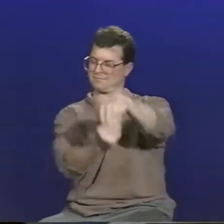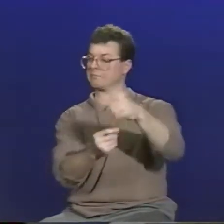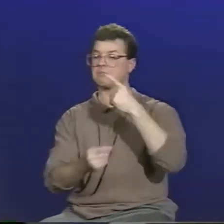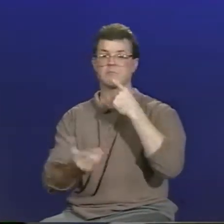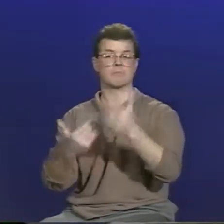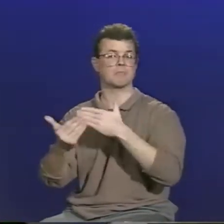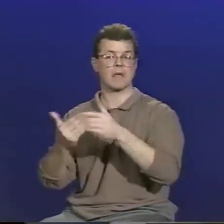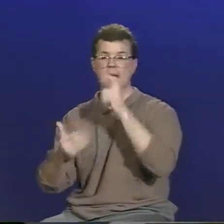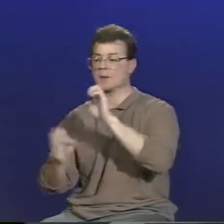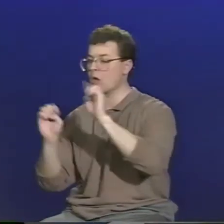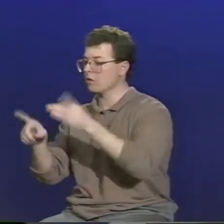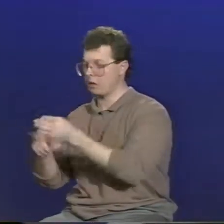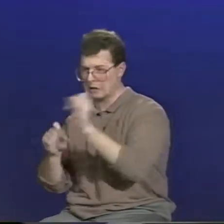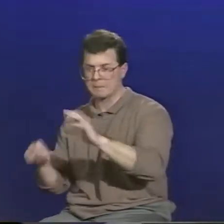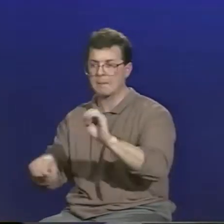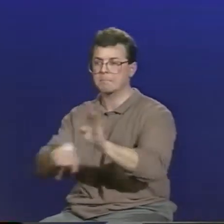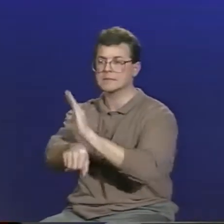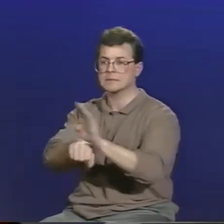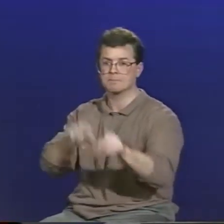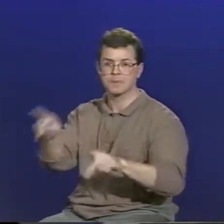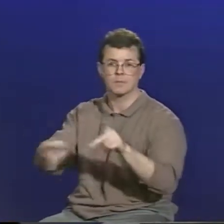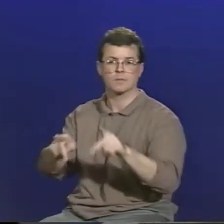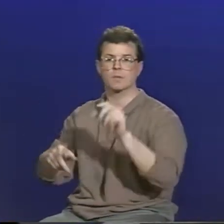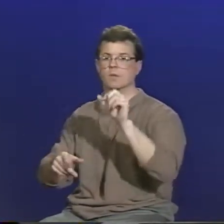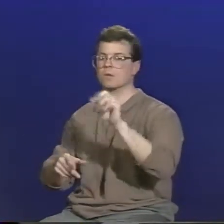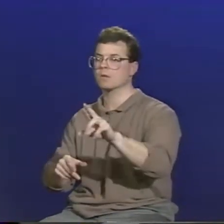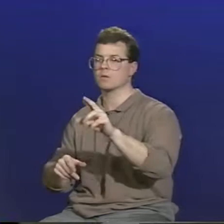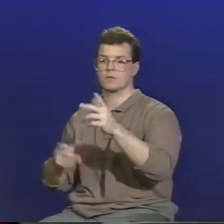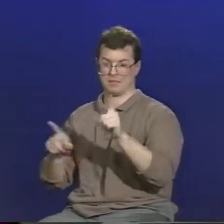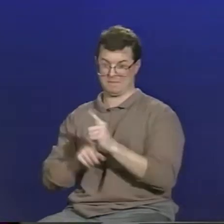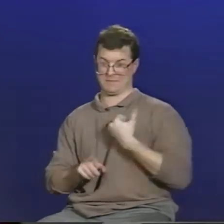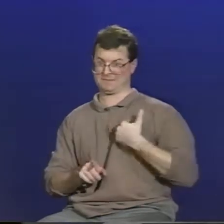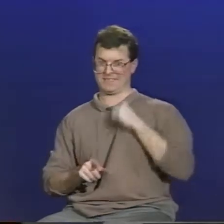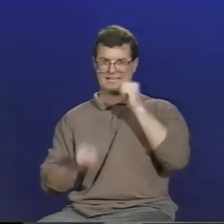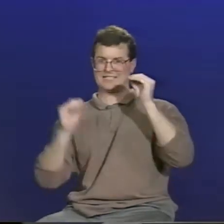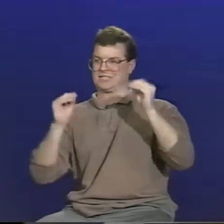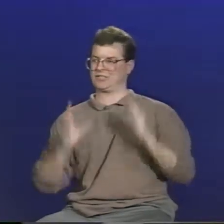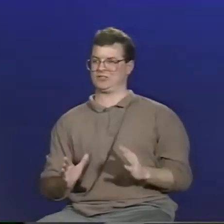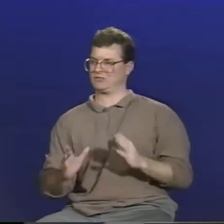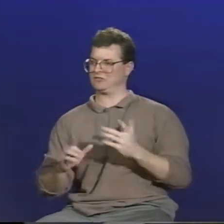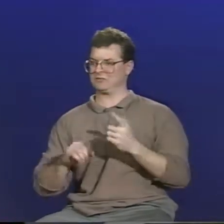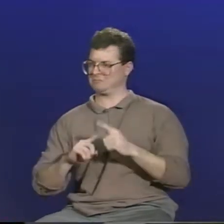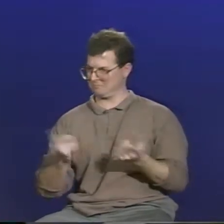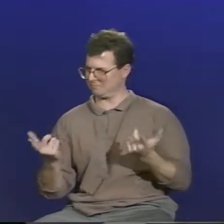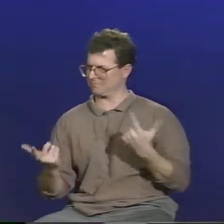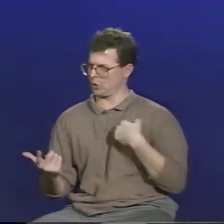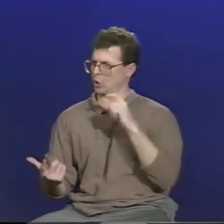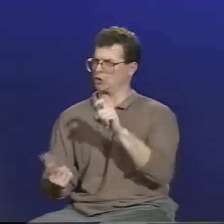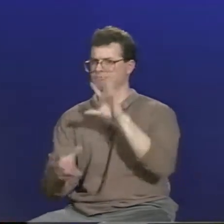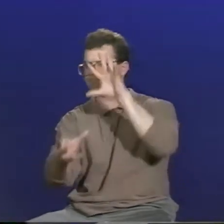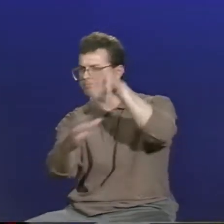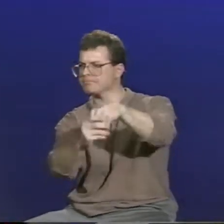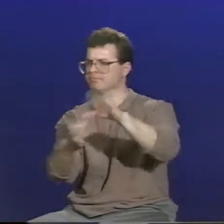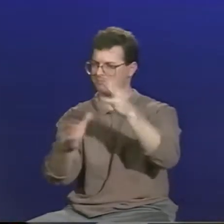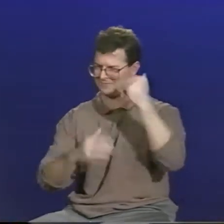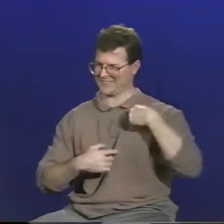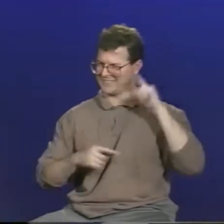responsibility to have input into these decisions that will affect deaf people. But we look at deaf people today, they're going into